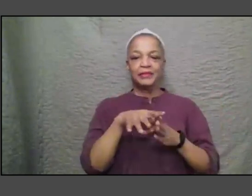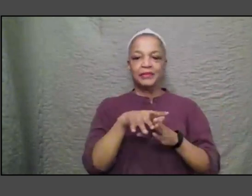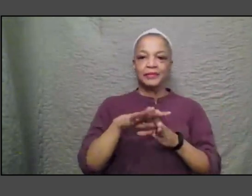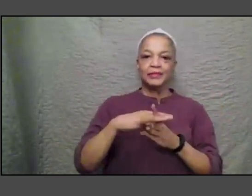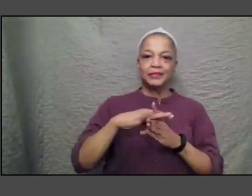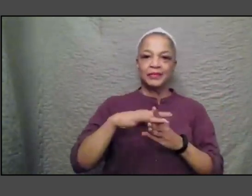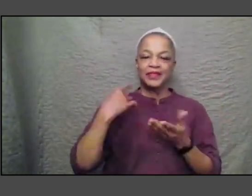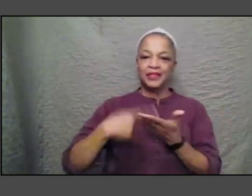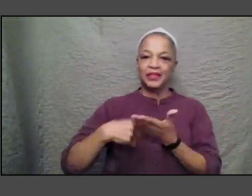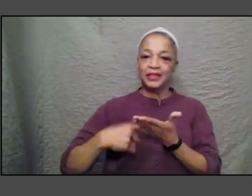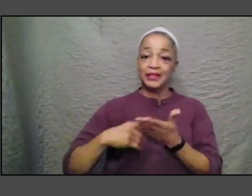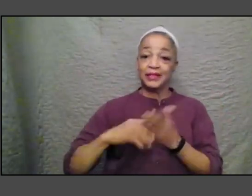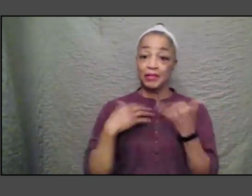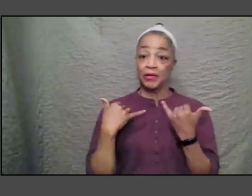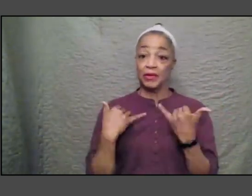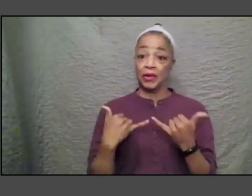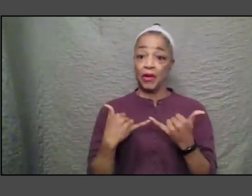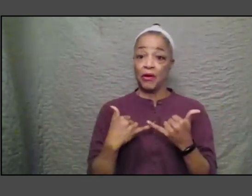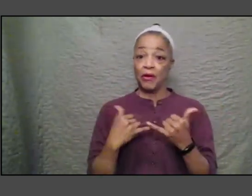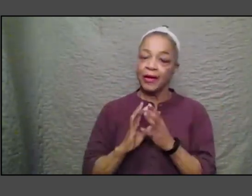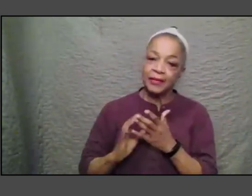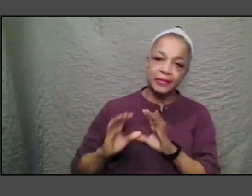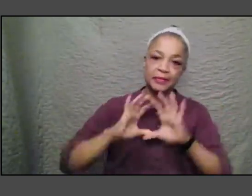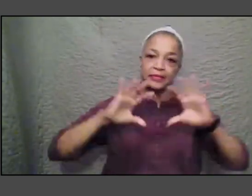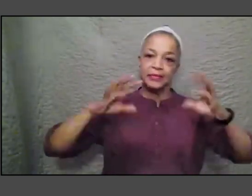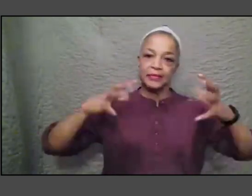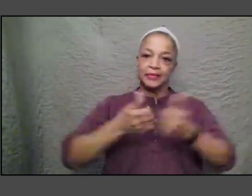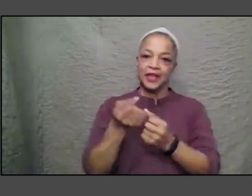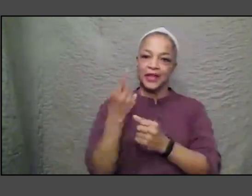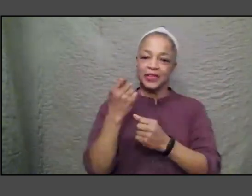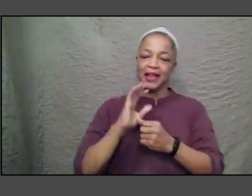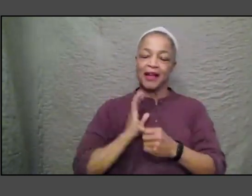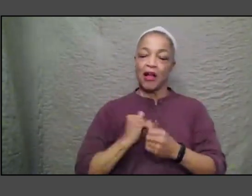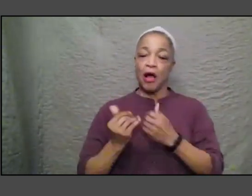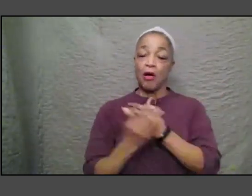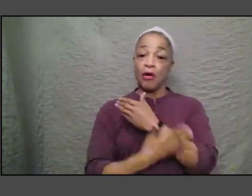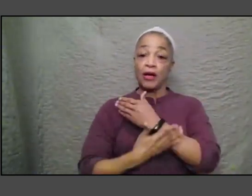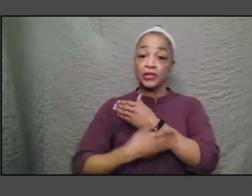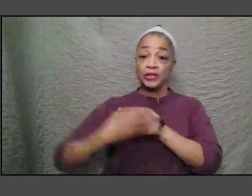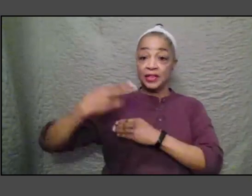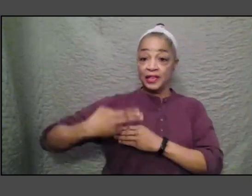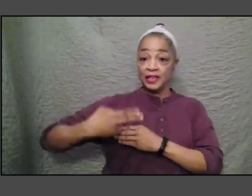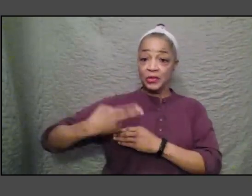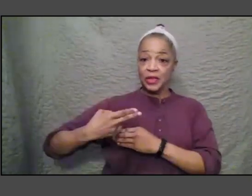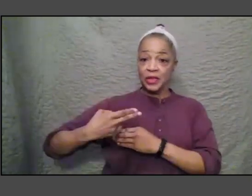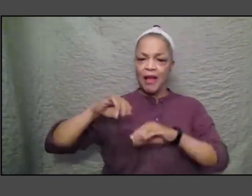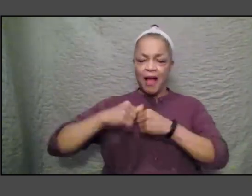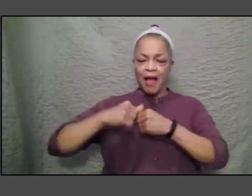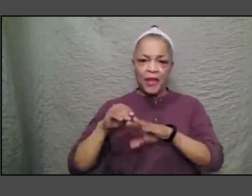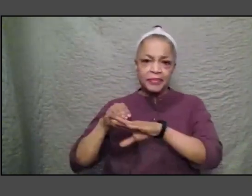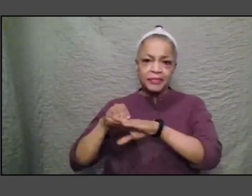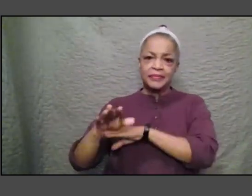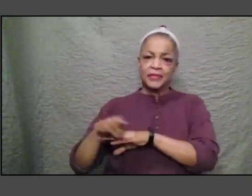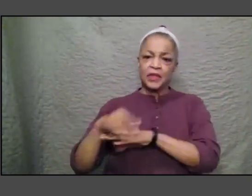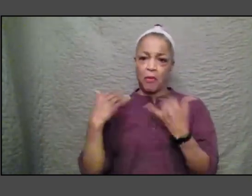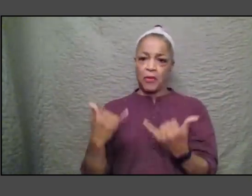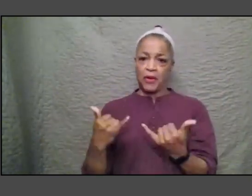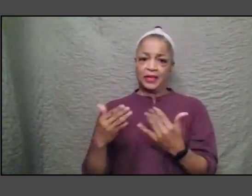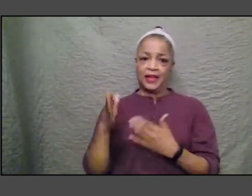collective understanding of our country's history and how it informs our present and our future as America so to